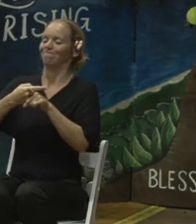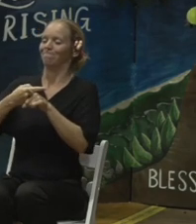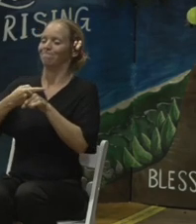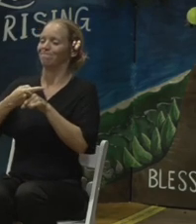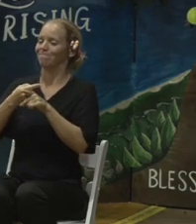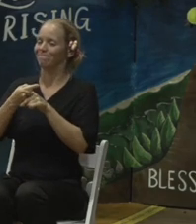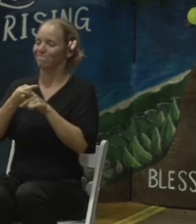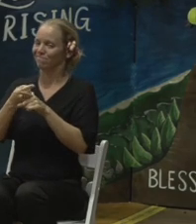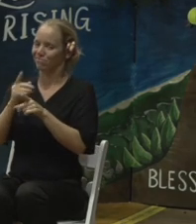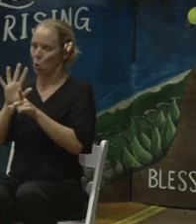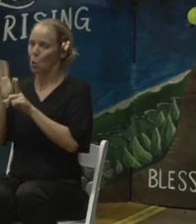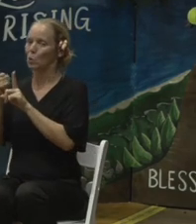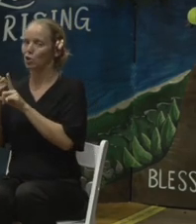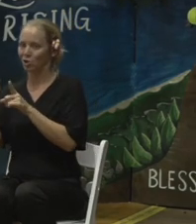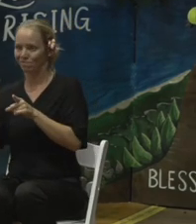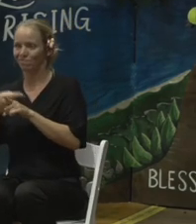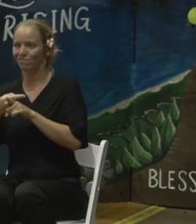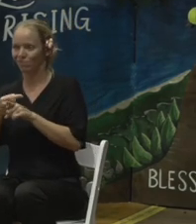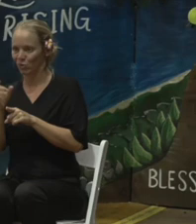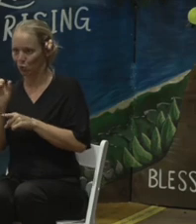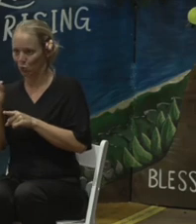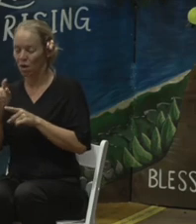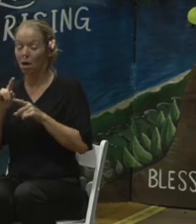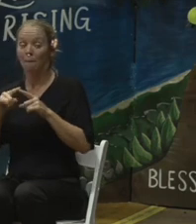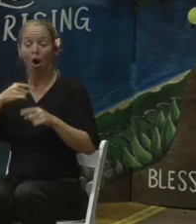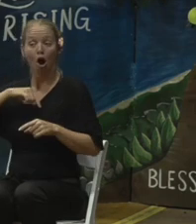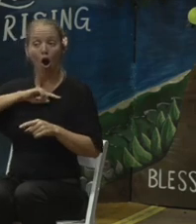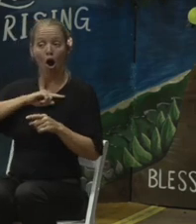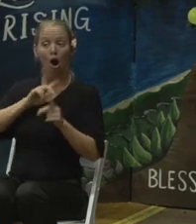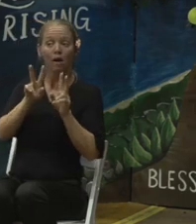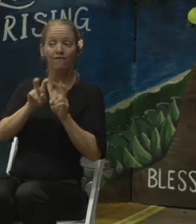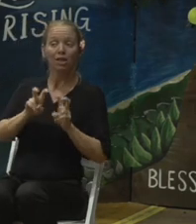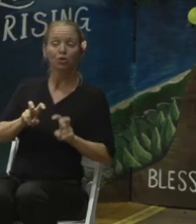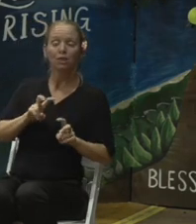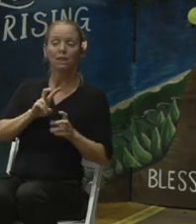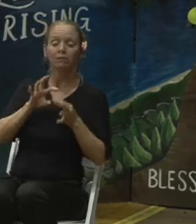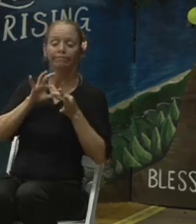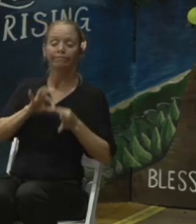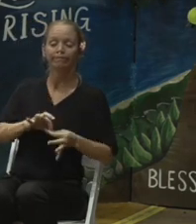But this is how we scored it from an infrastructure and public health and safety standpoint.